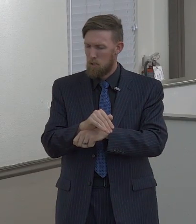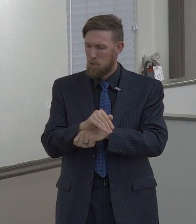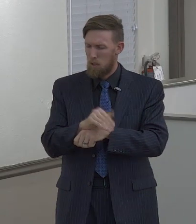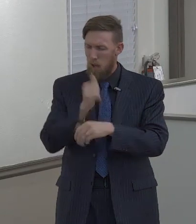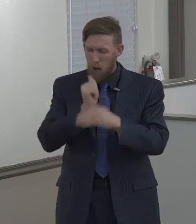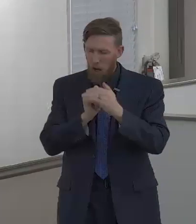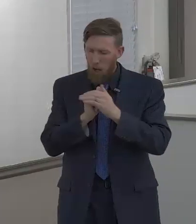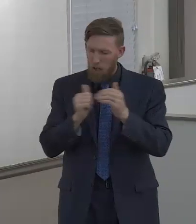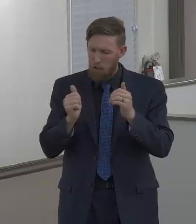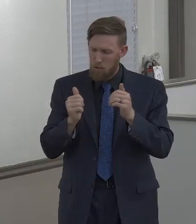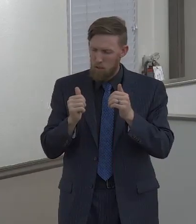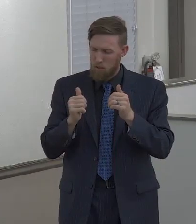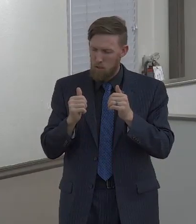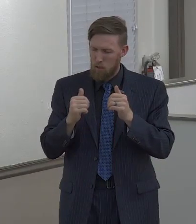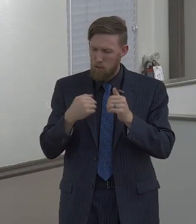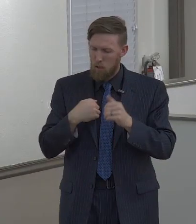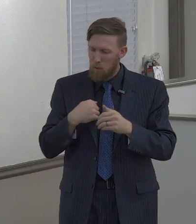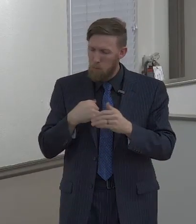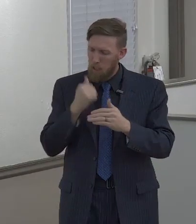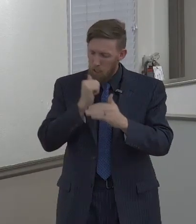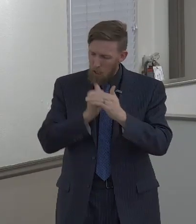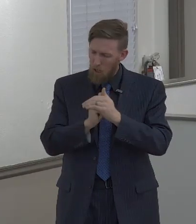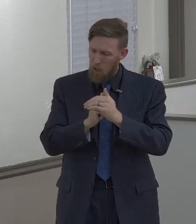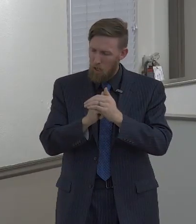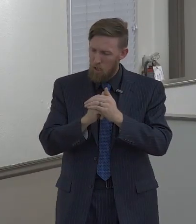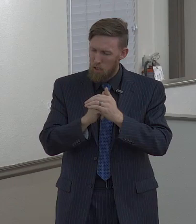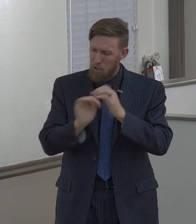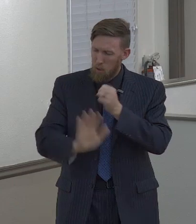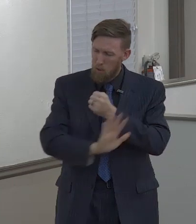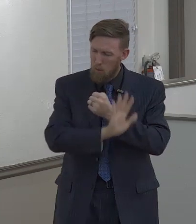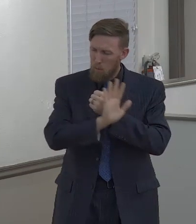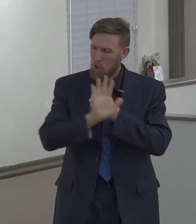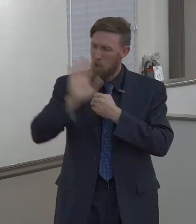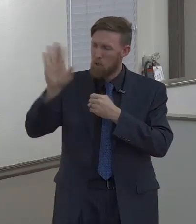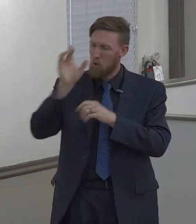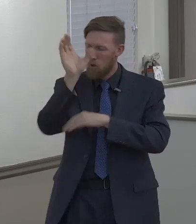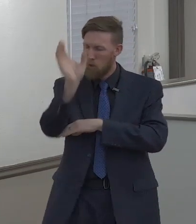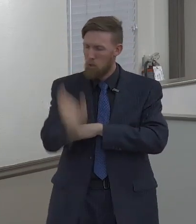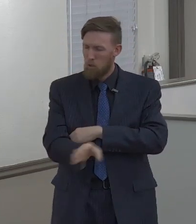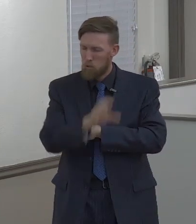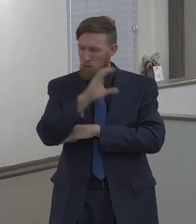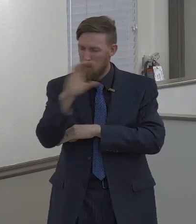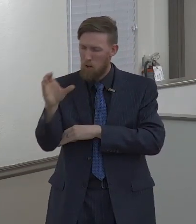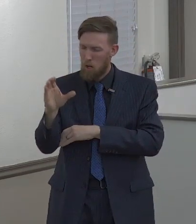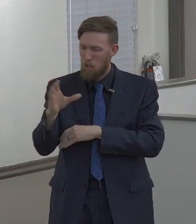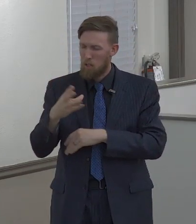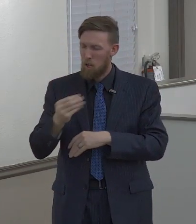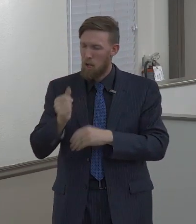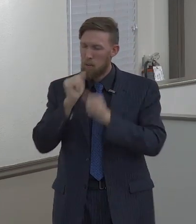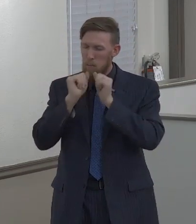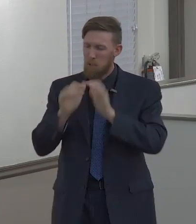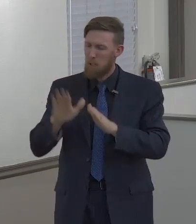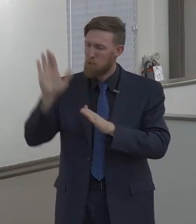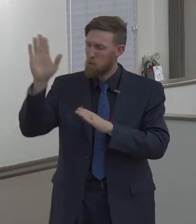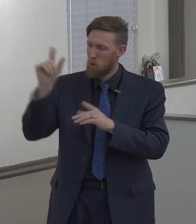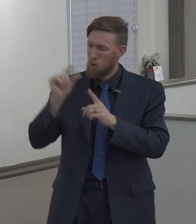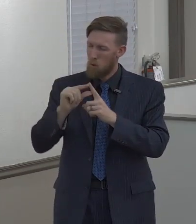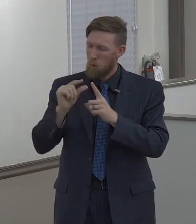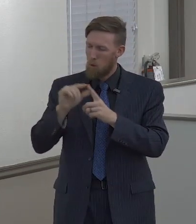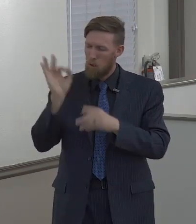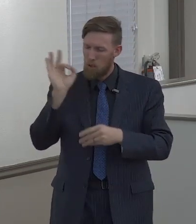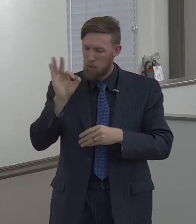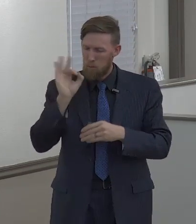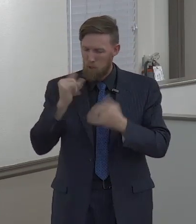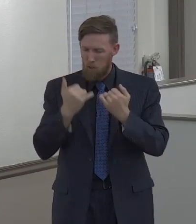Lord, do what I can't do, take your word, and penetrate a heart tonight. Father, your word won't return